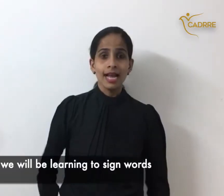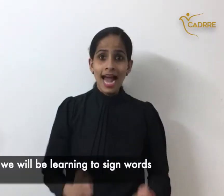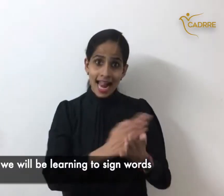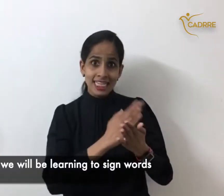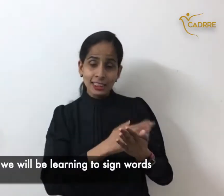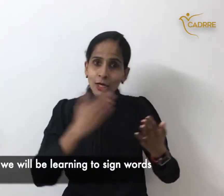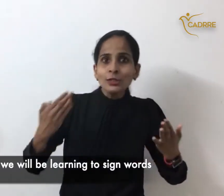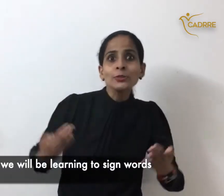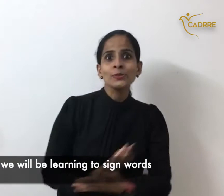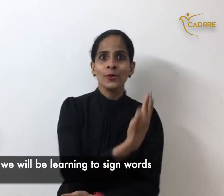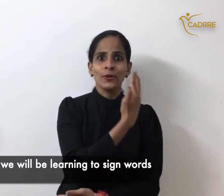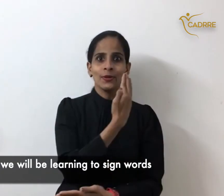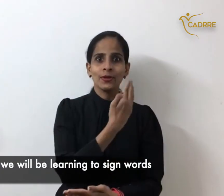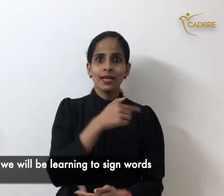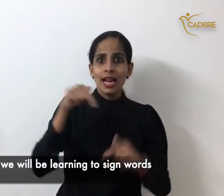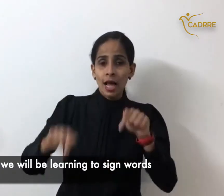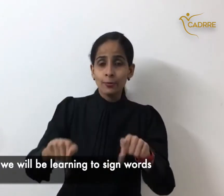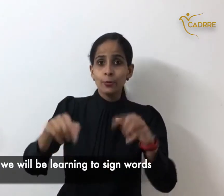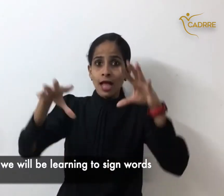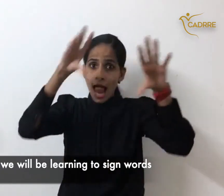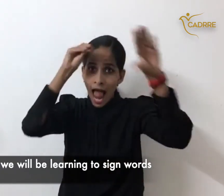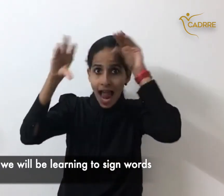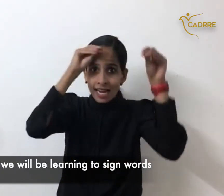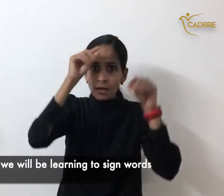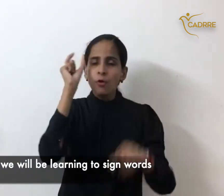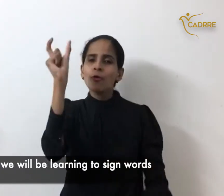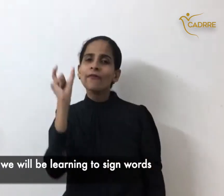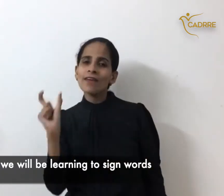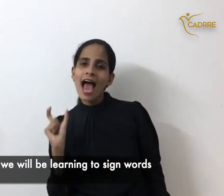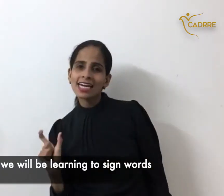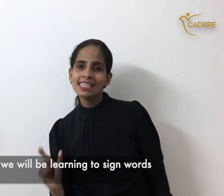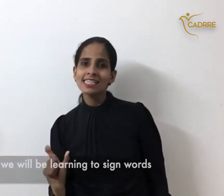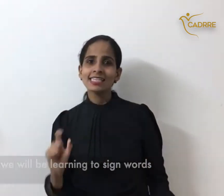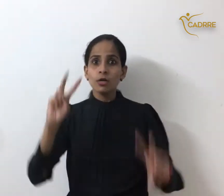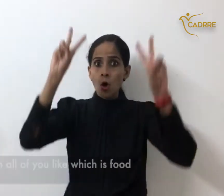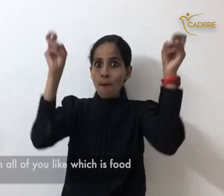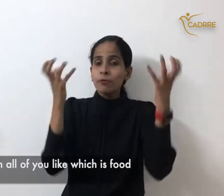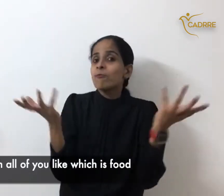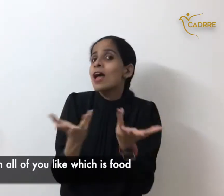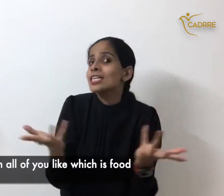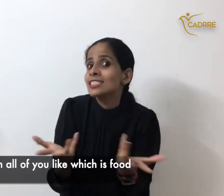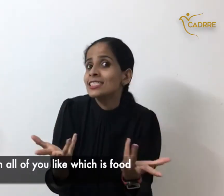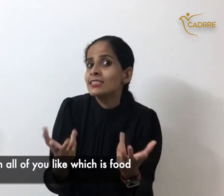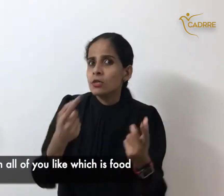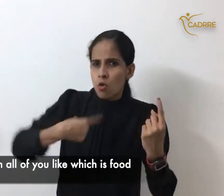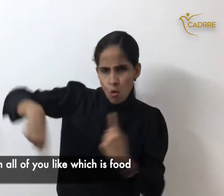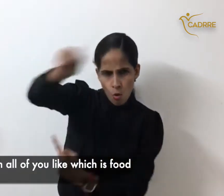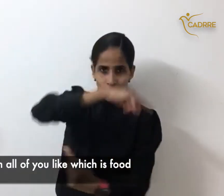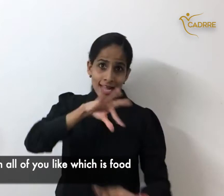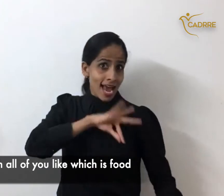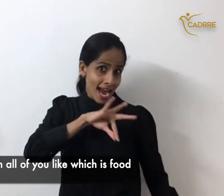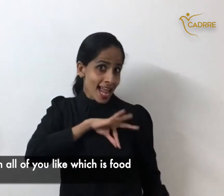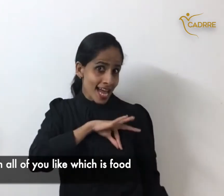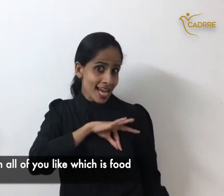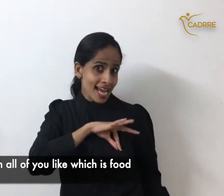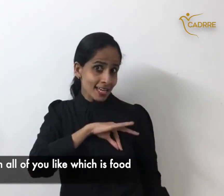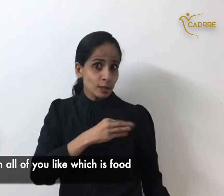in this new lesson we will be learning to sign words from a topic which all of you like